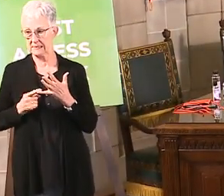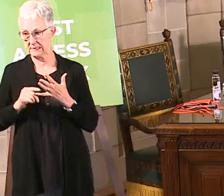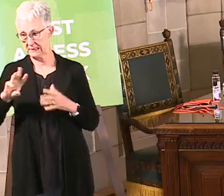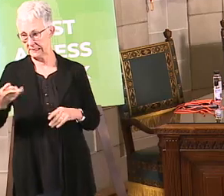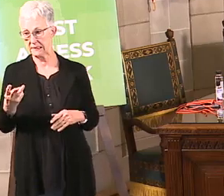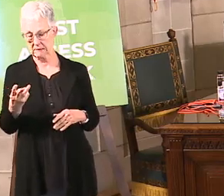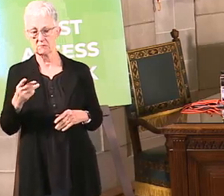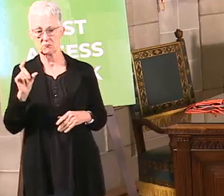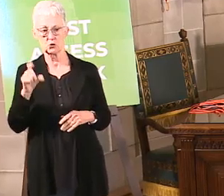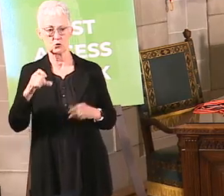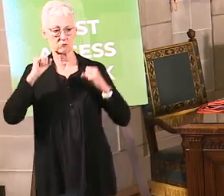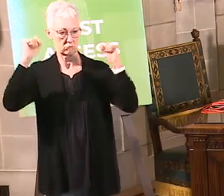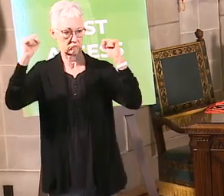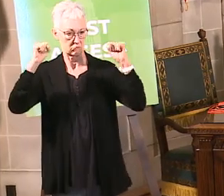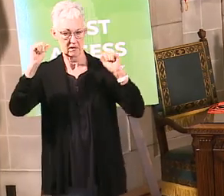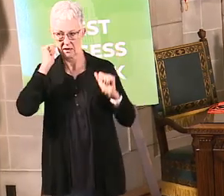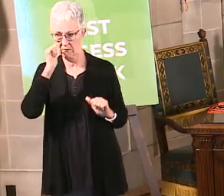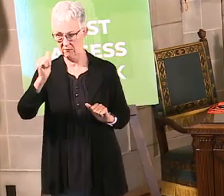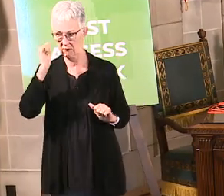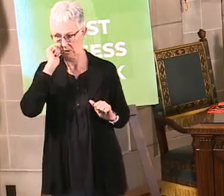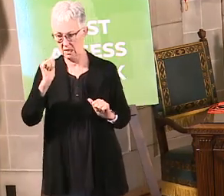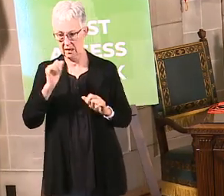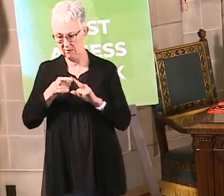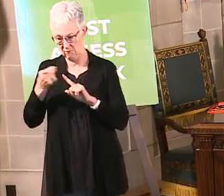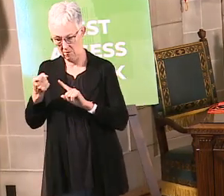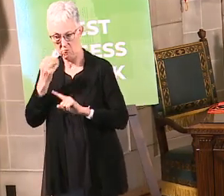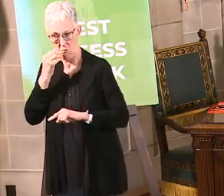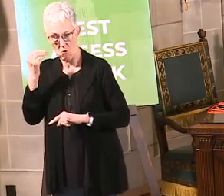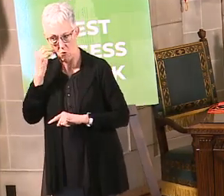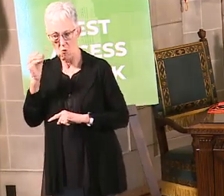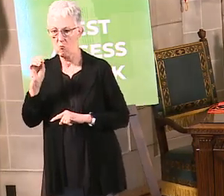appropriate, socially distance appropriate exercise.